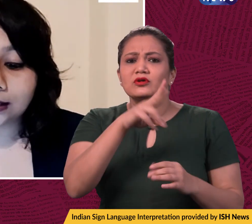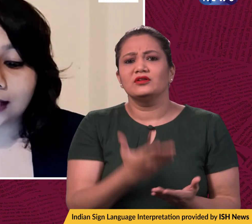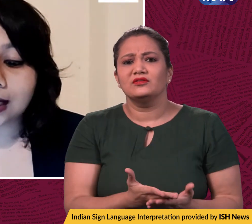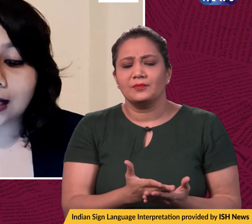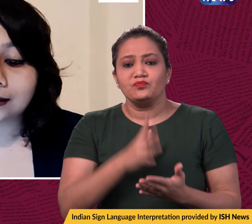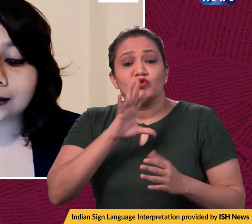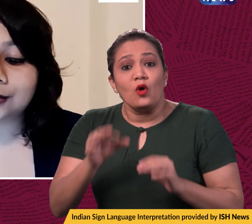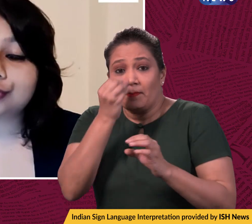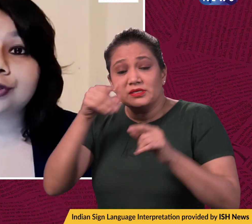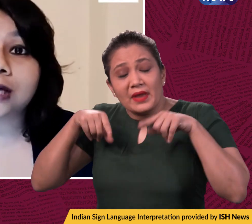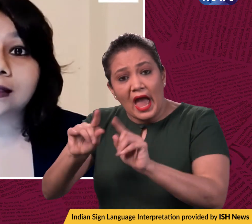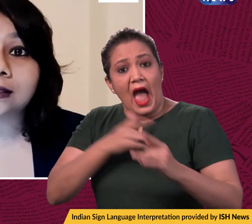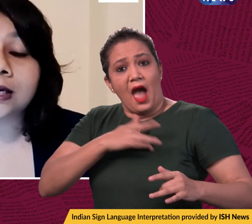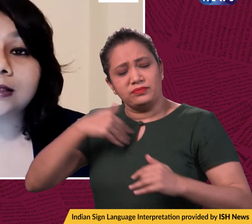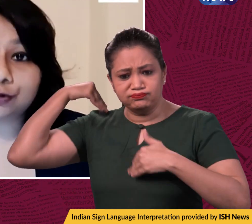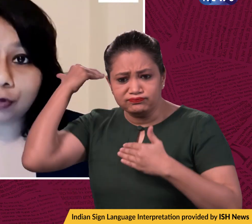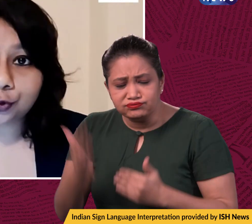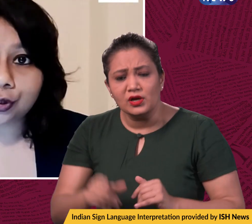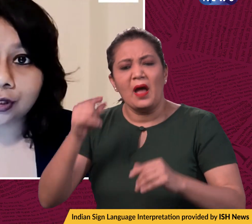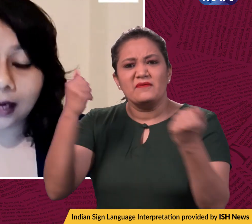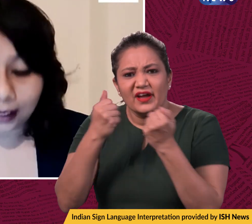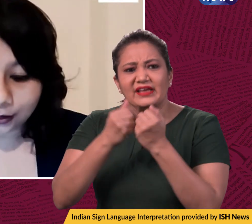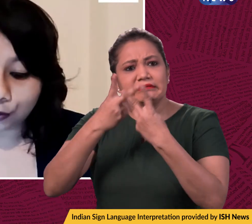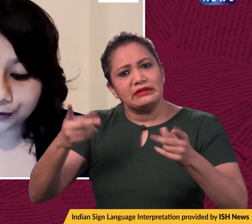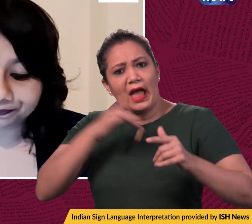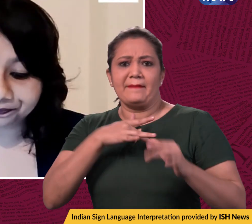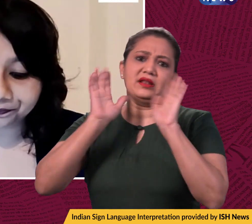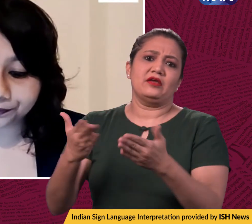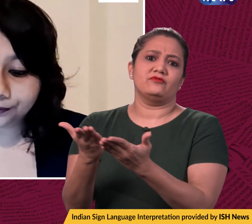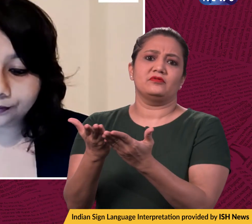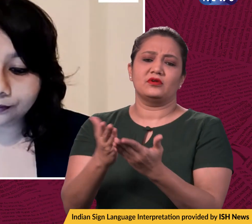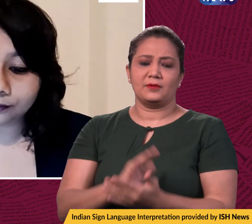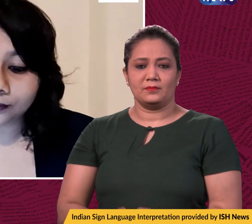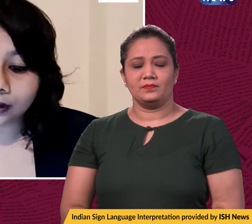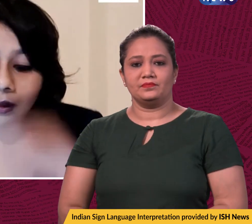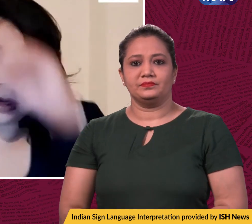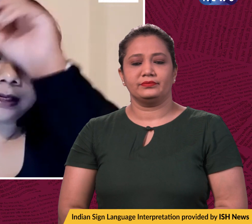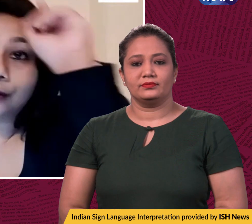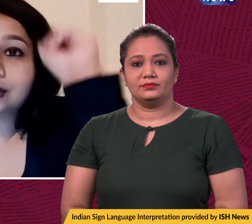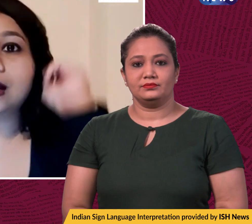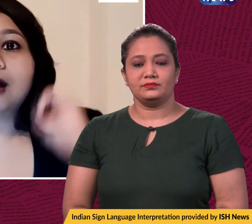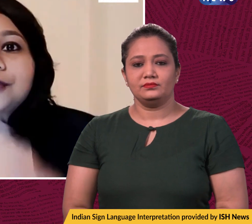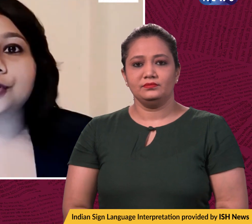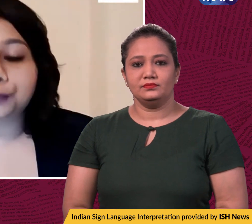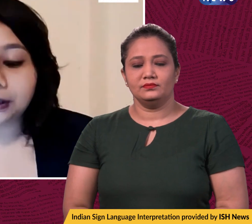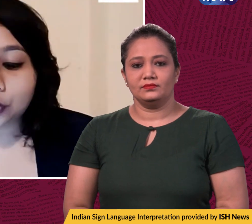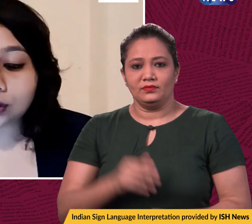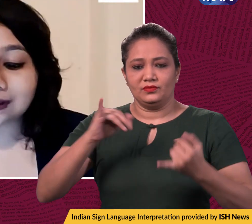that has institutionalized disruption, end quote. Now, a day after the Supreme Court